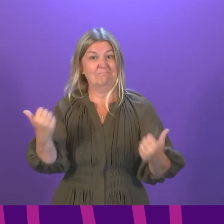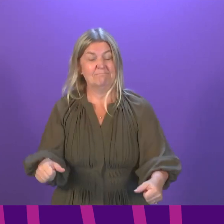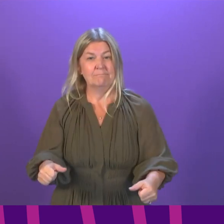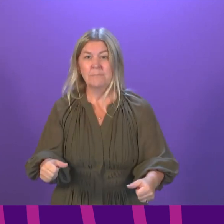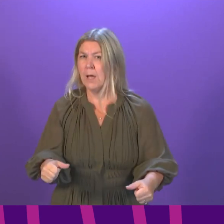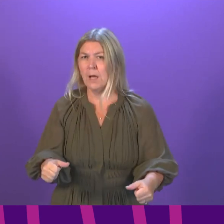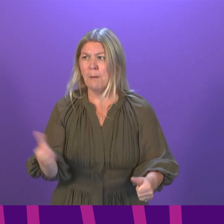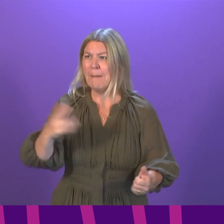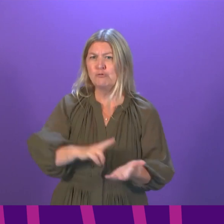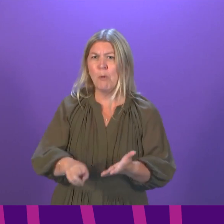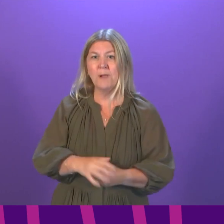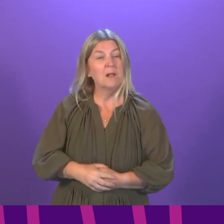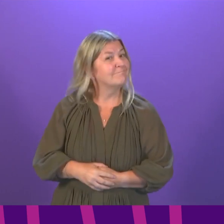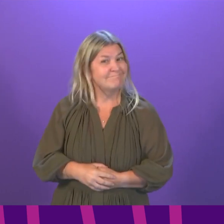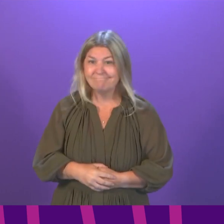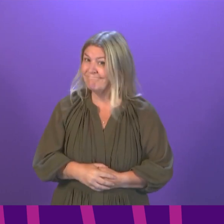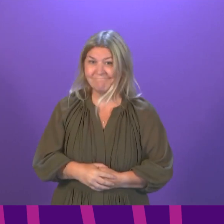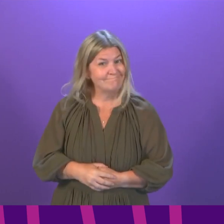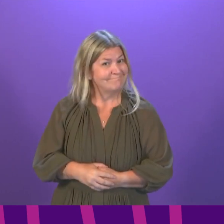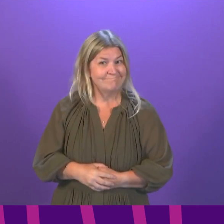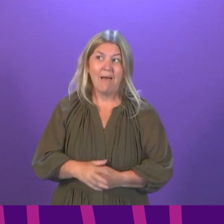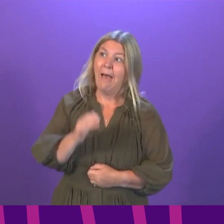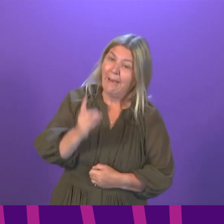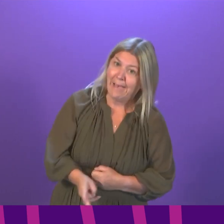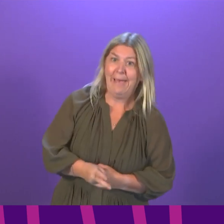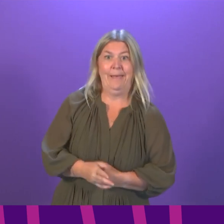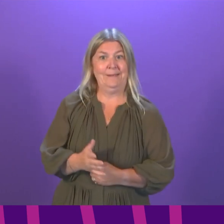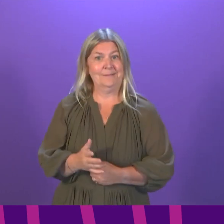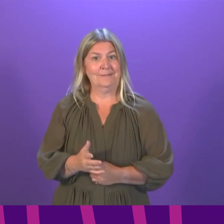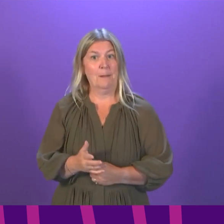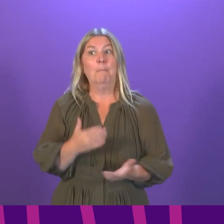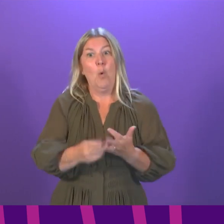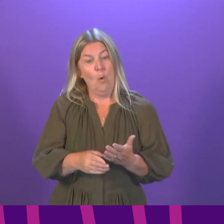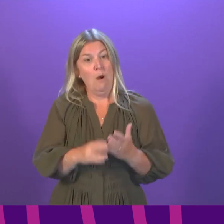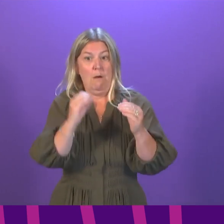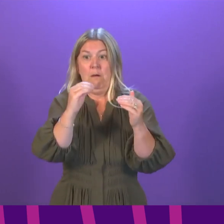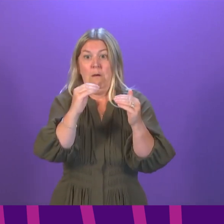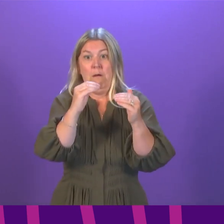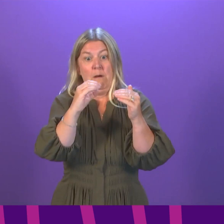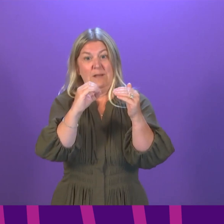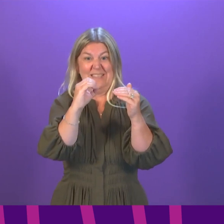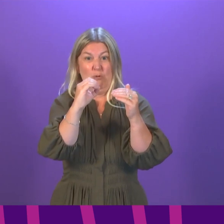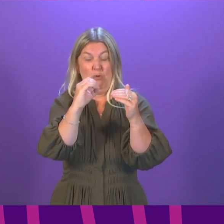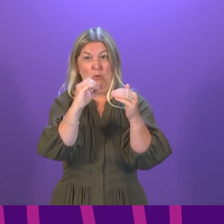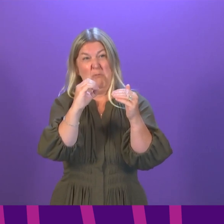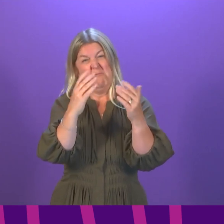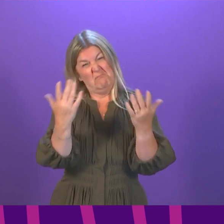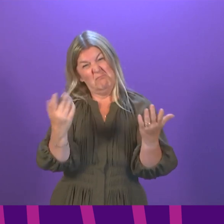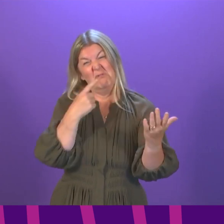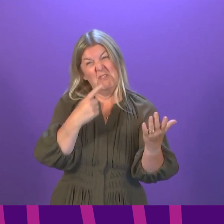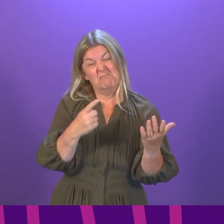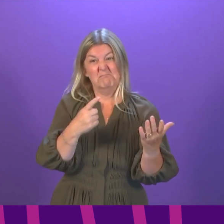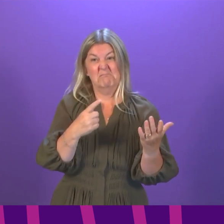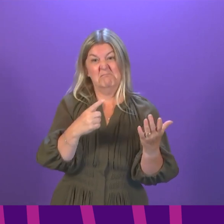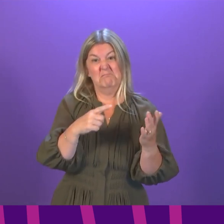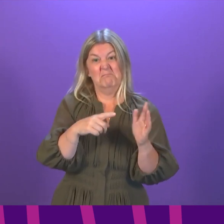Yet again, the goalposts have been moved. We are beyond level zero, at level minus one or level minus two,